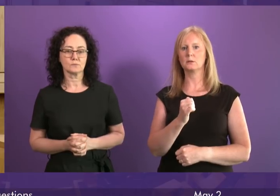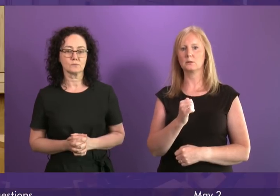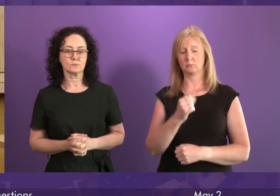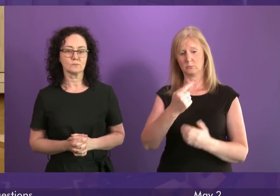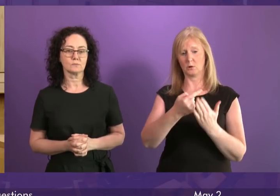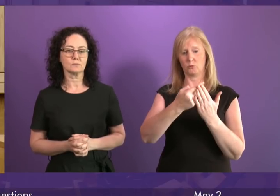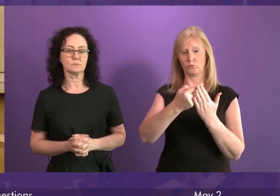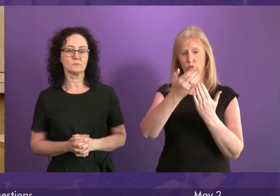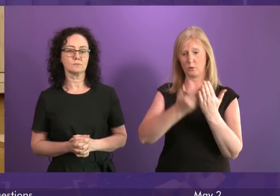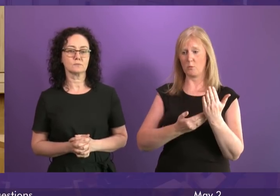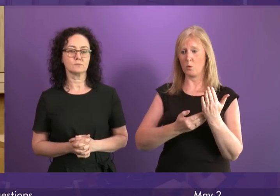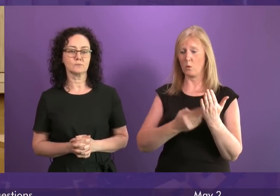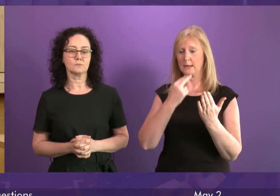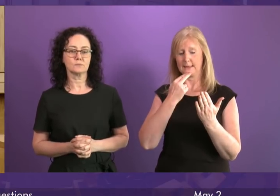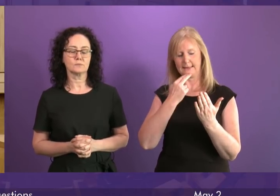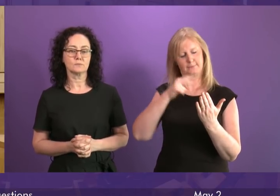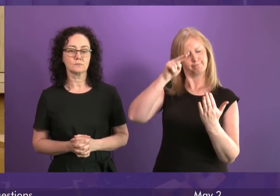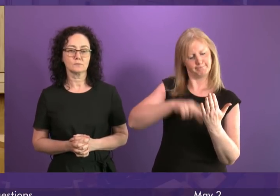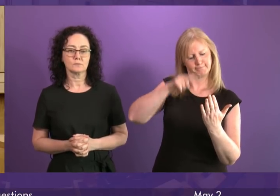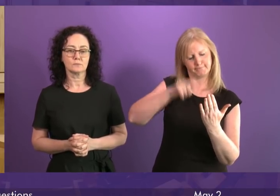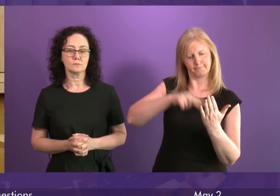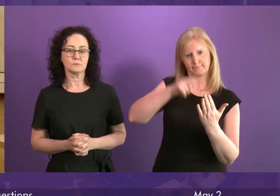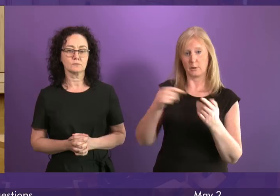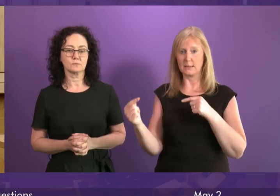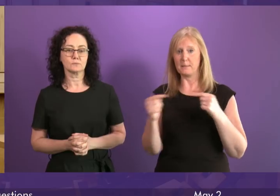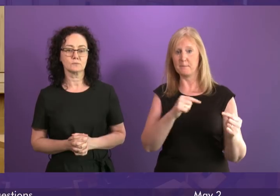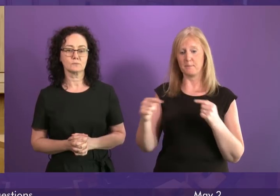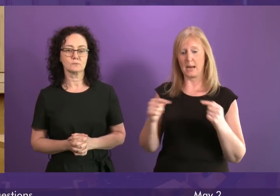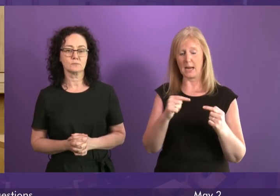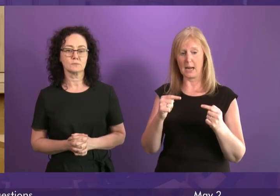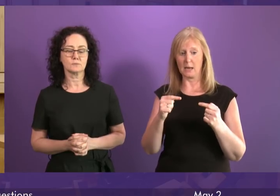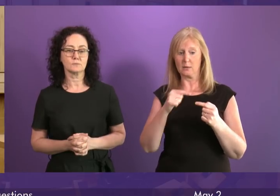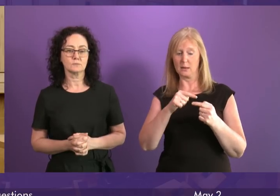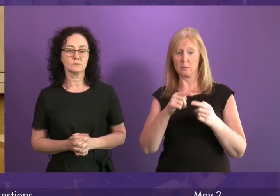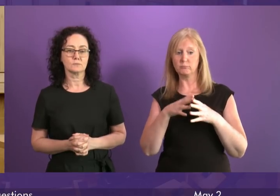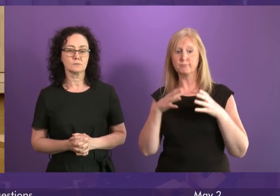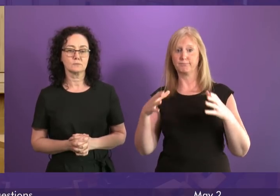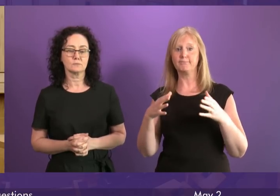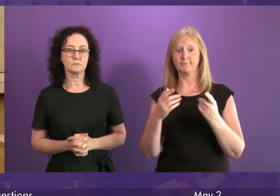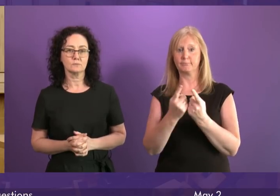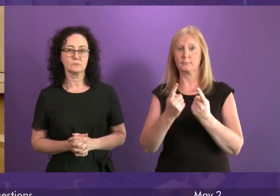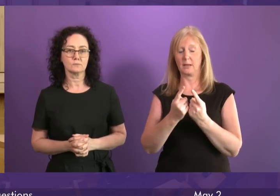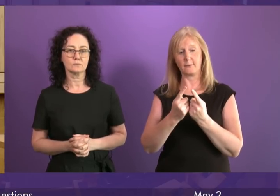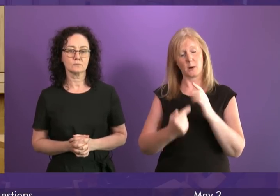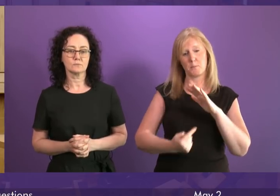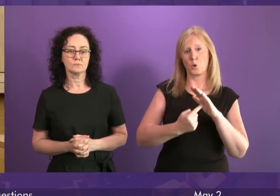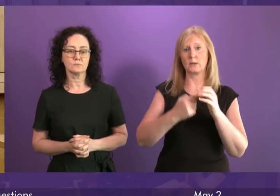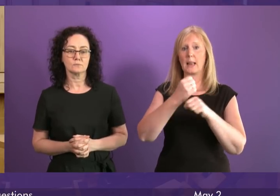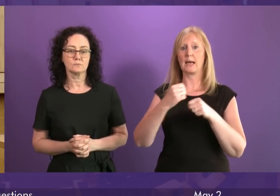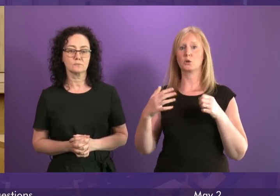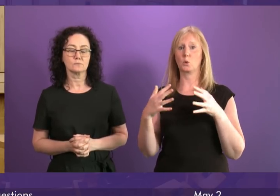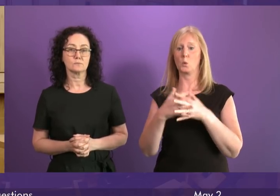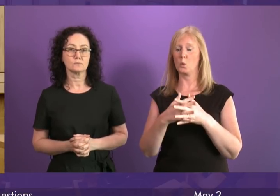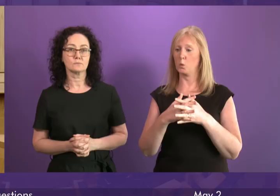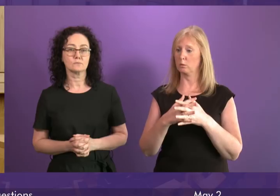report deserves proper merit of scrutiny and debate given the scale of its proposals and the importance to Glasgow Can she